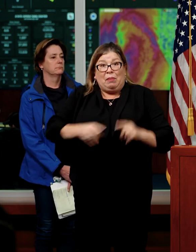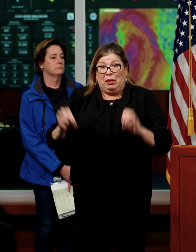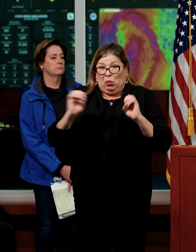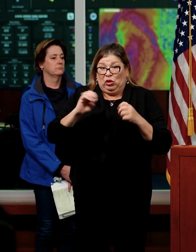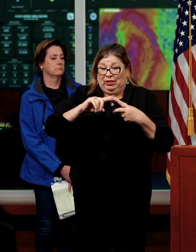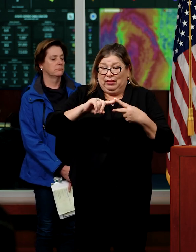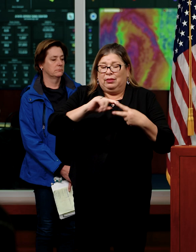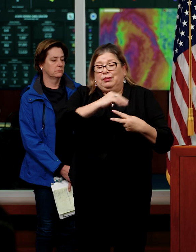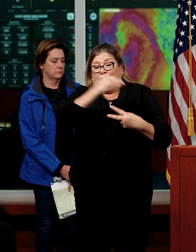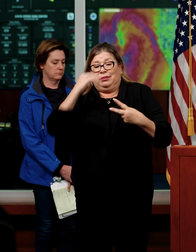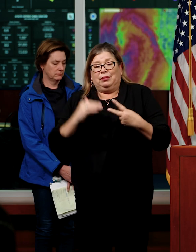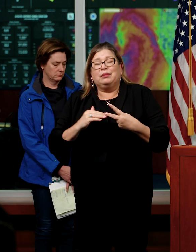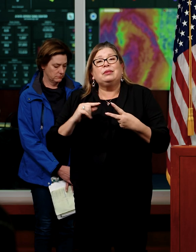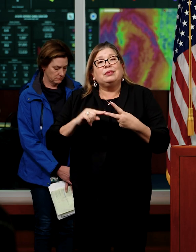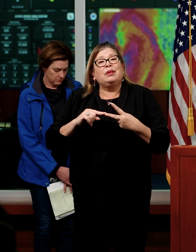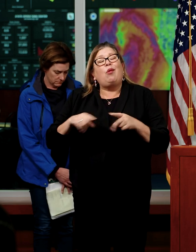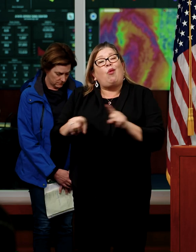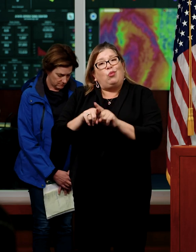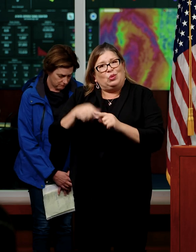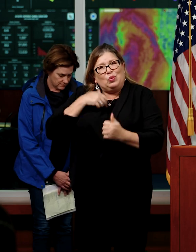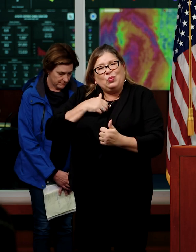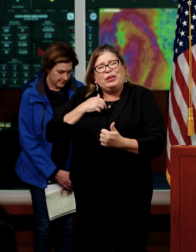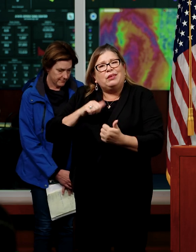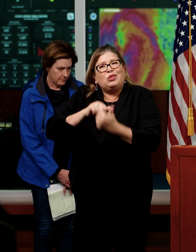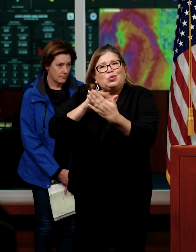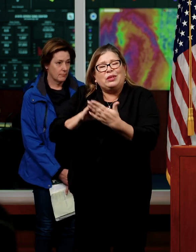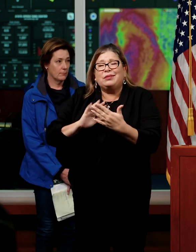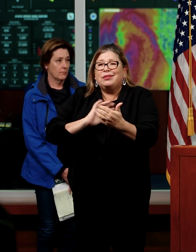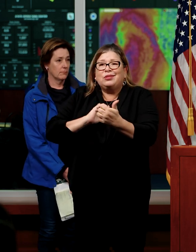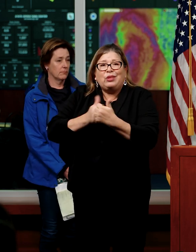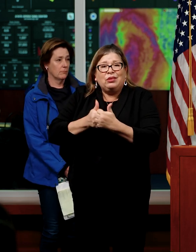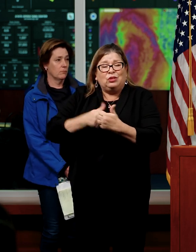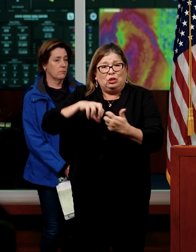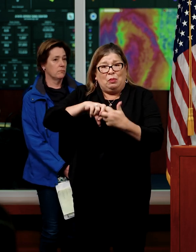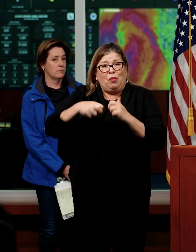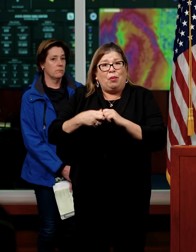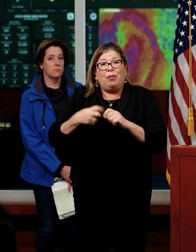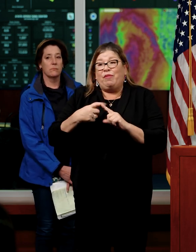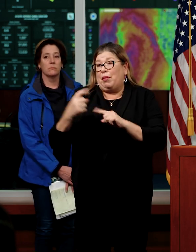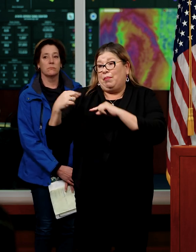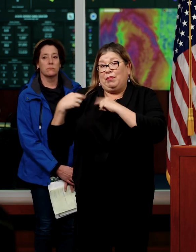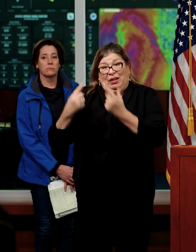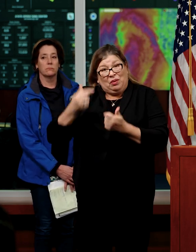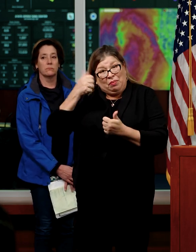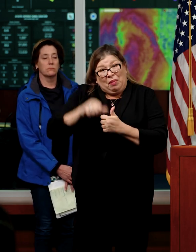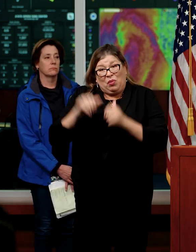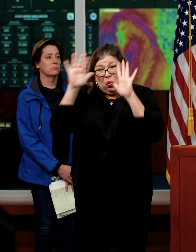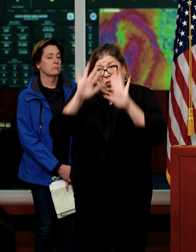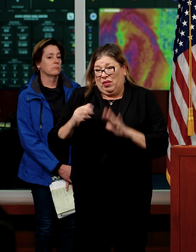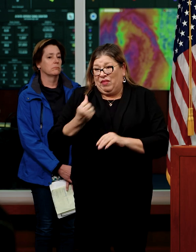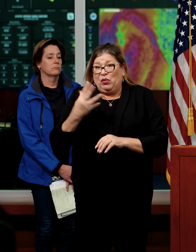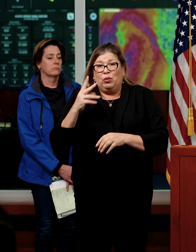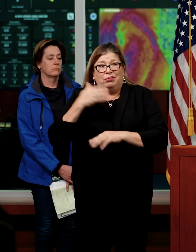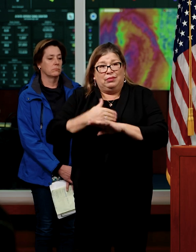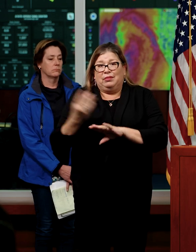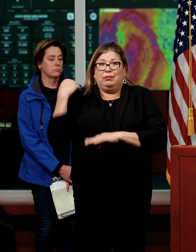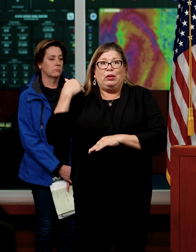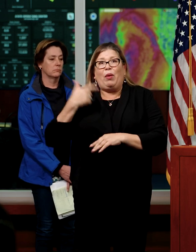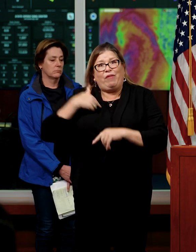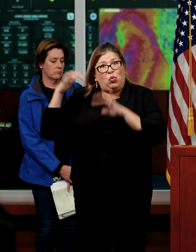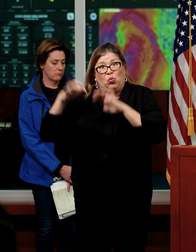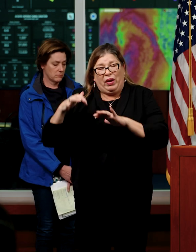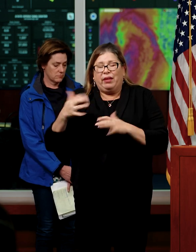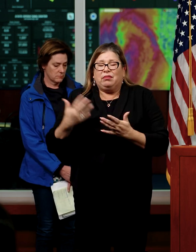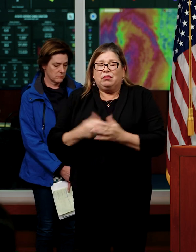And we're addressing challenges or problems that we have experienced from the last storm, just a couple of days ago. Let me give an example.